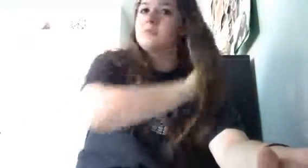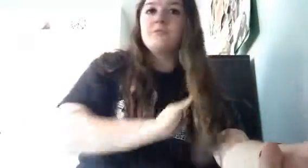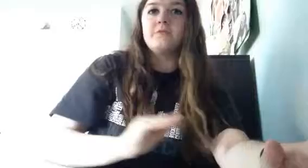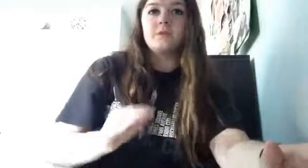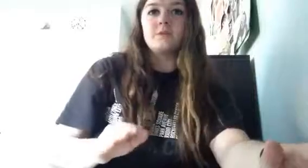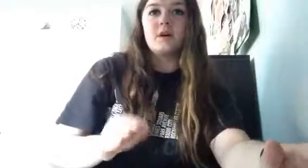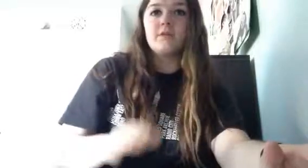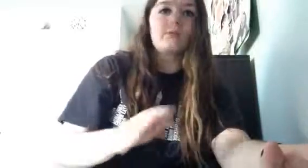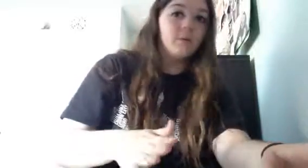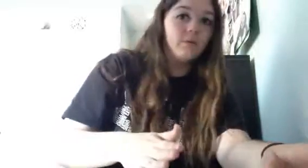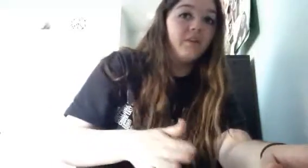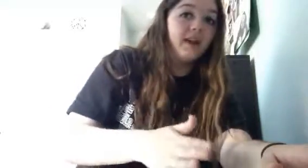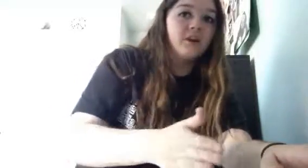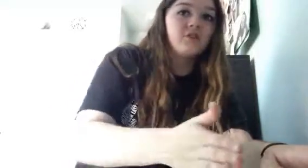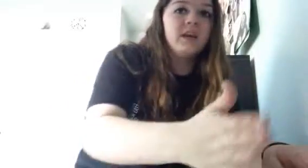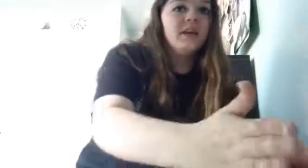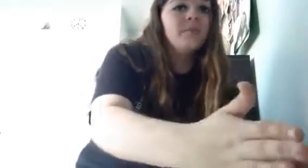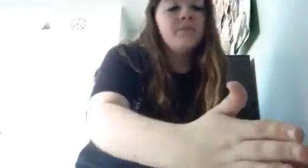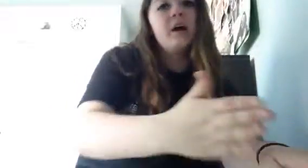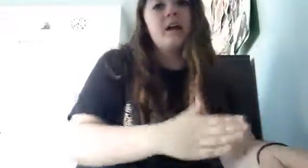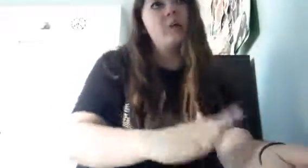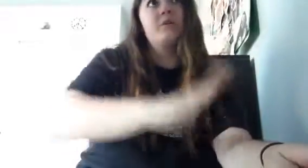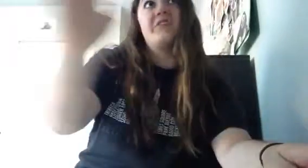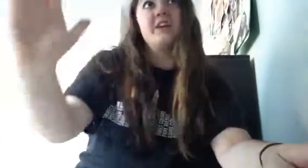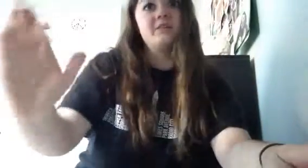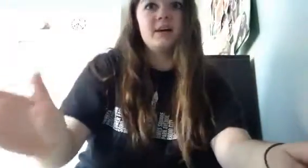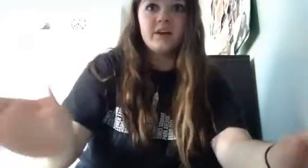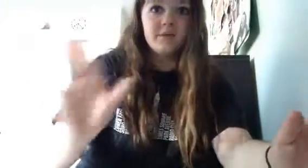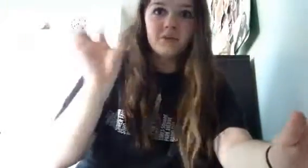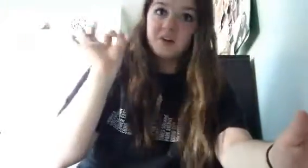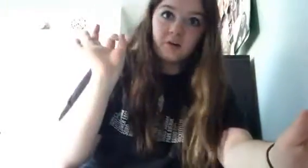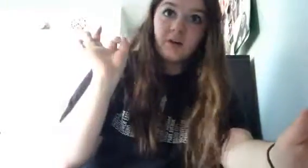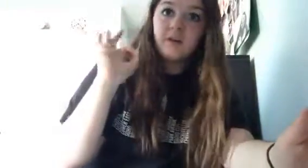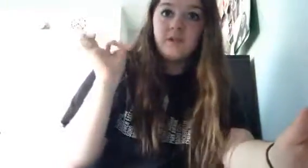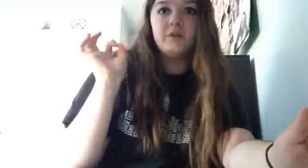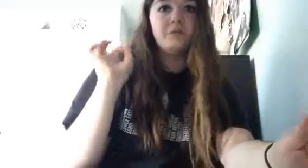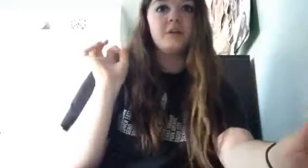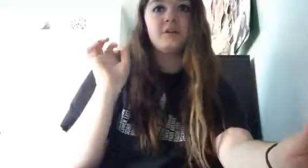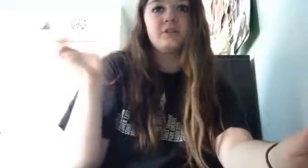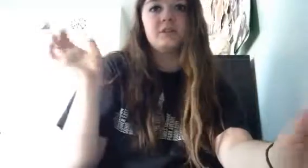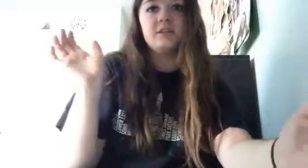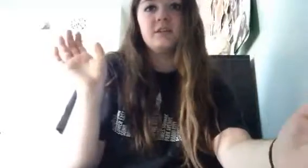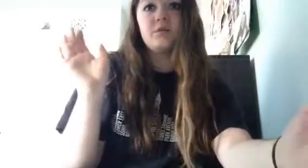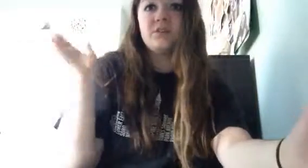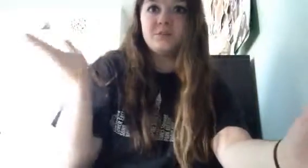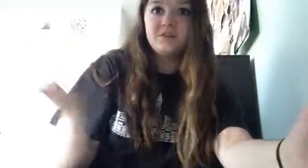was more focused on the road than actually him like i would glance at like my rear view mirror just to see like what he was